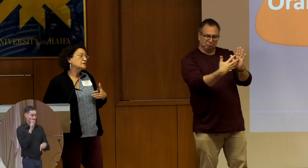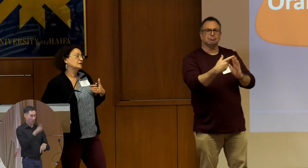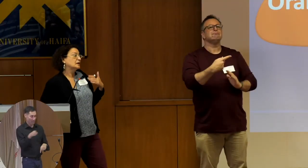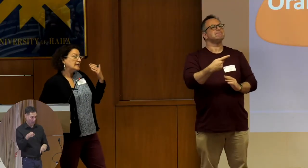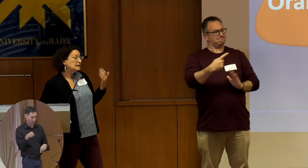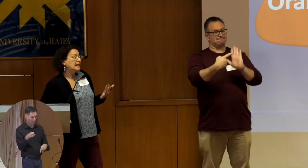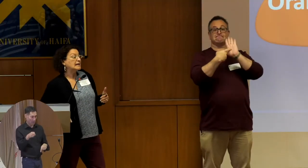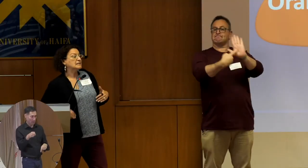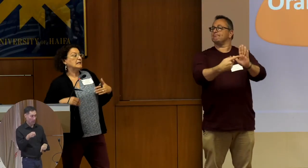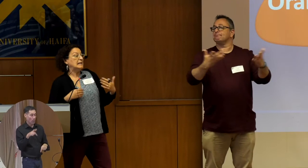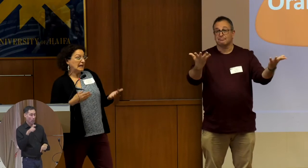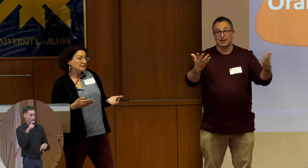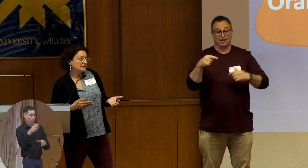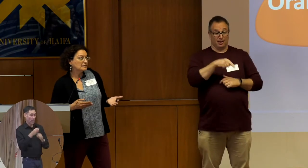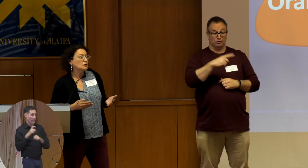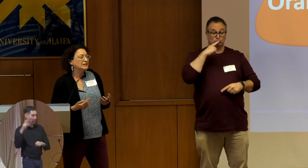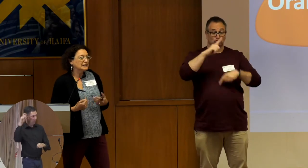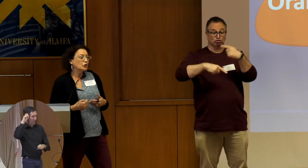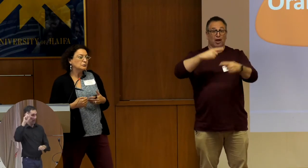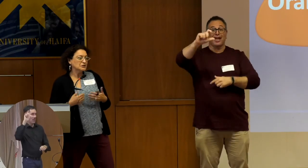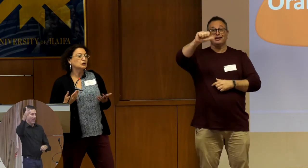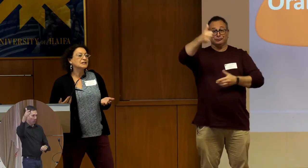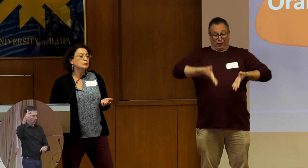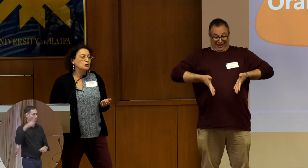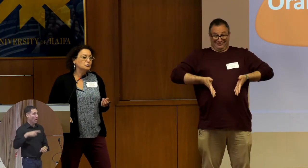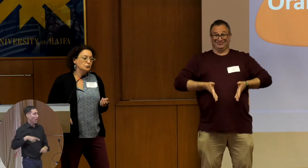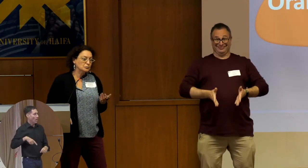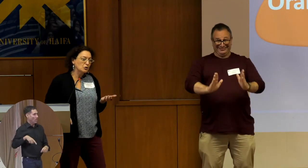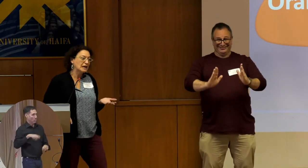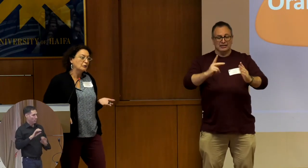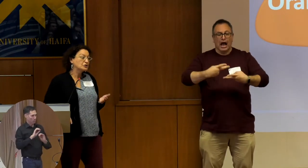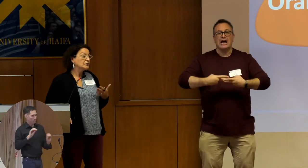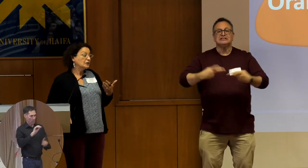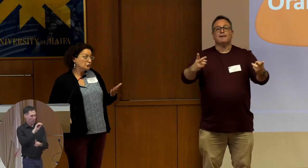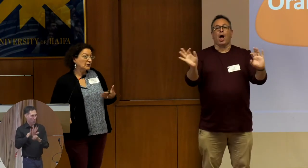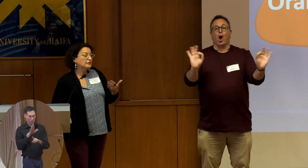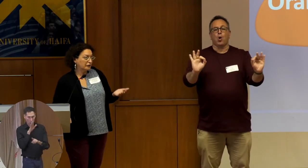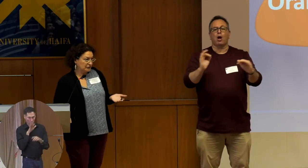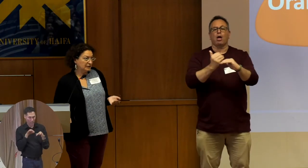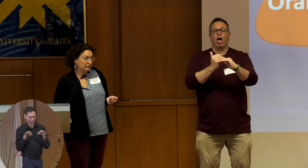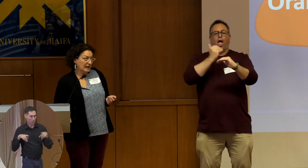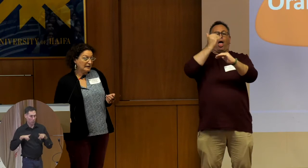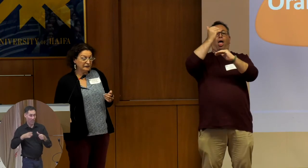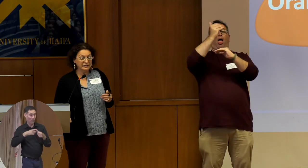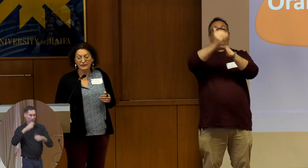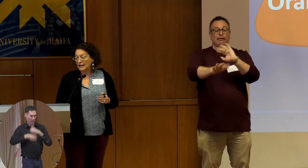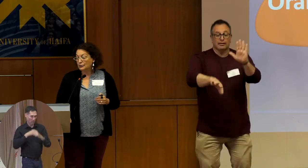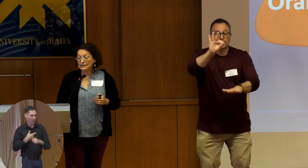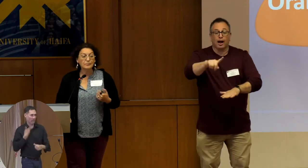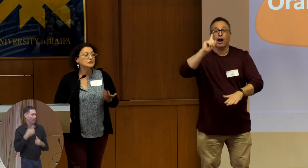hearing aids late, so they were not exposed to spoken language during the first year of life, and what happens